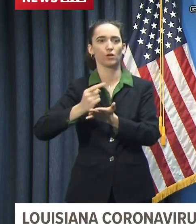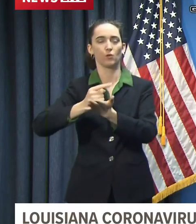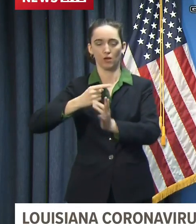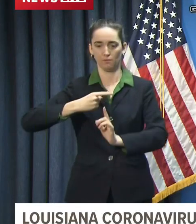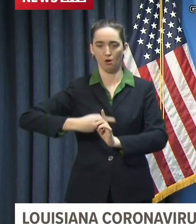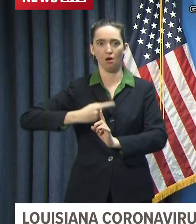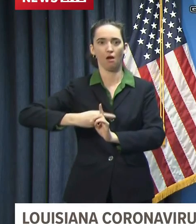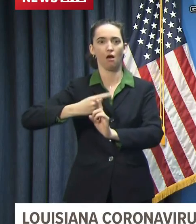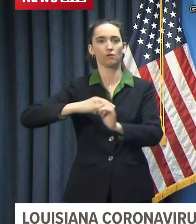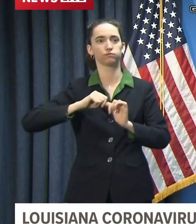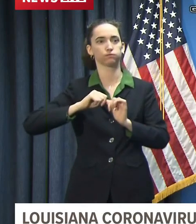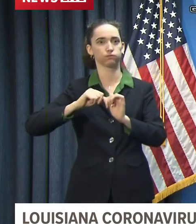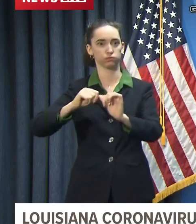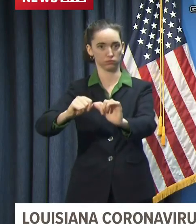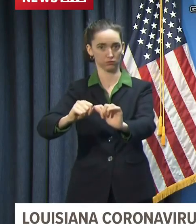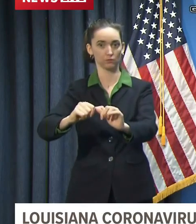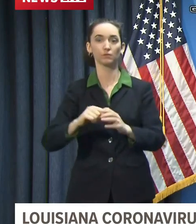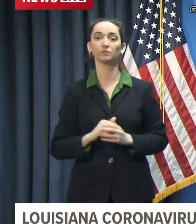we're not going to have a